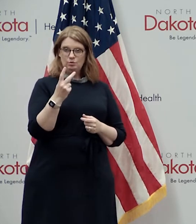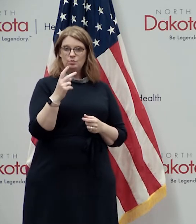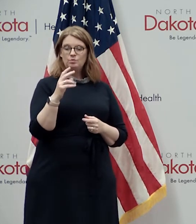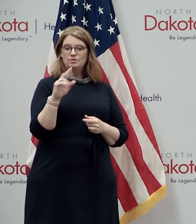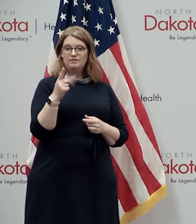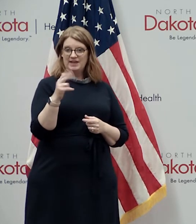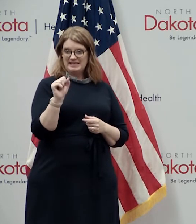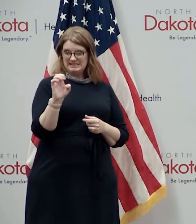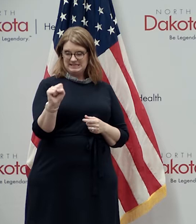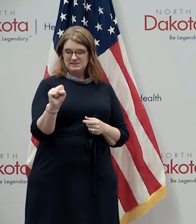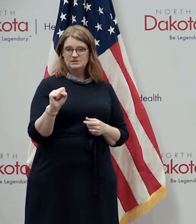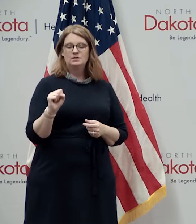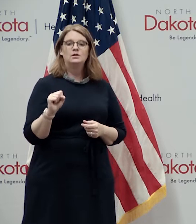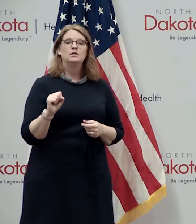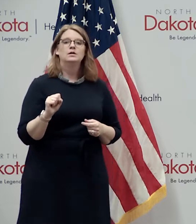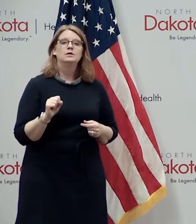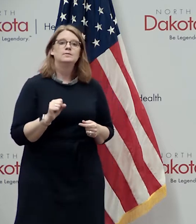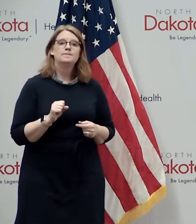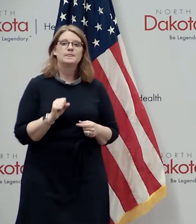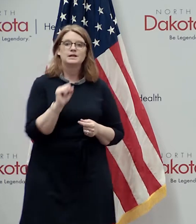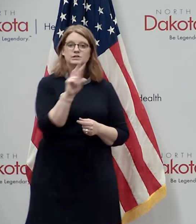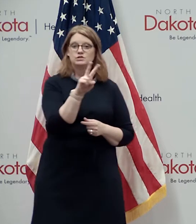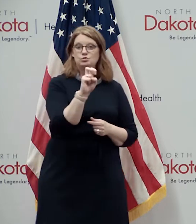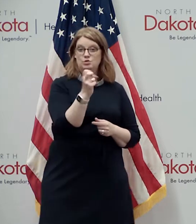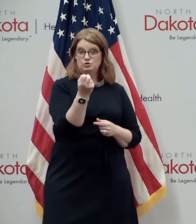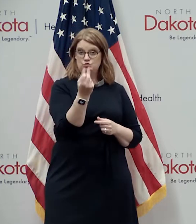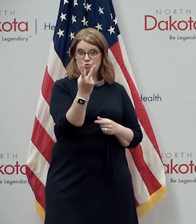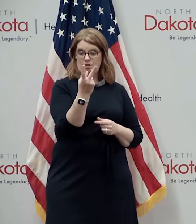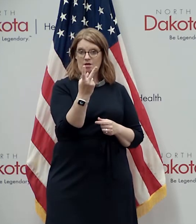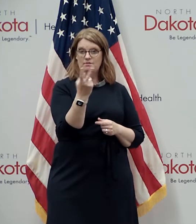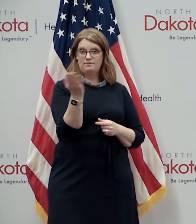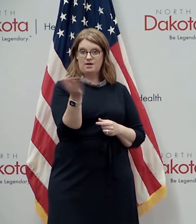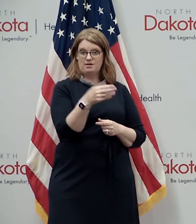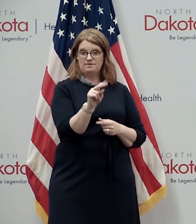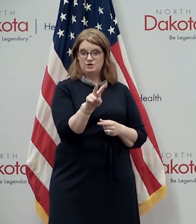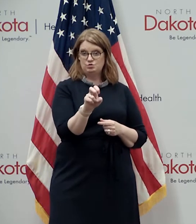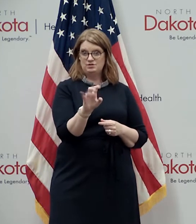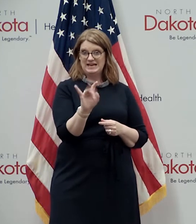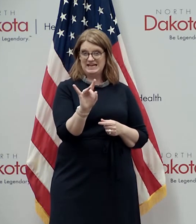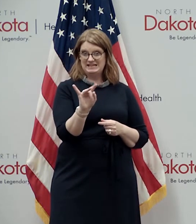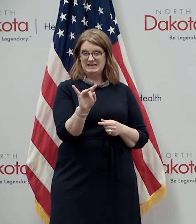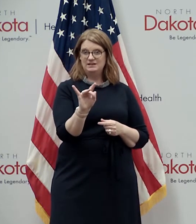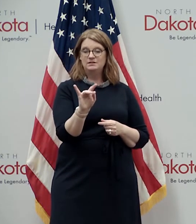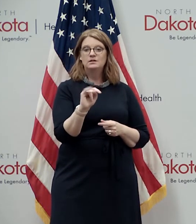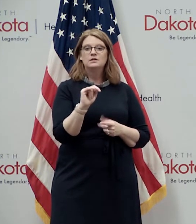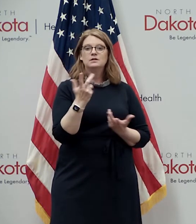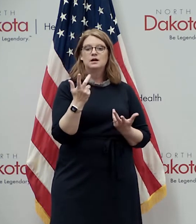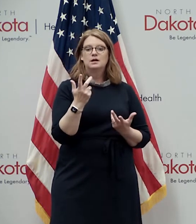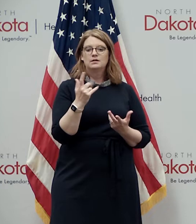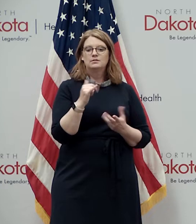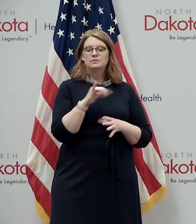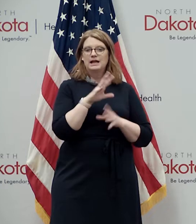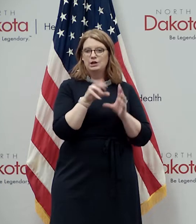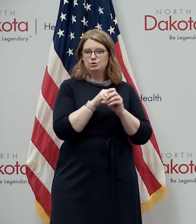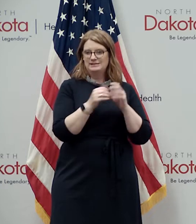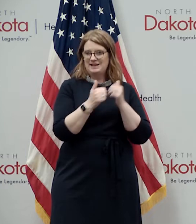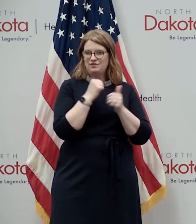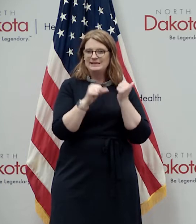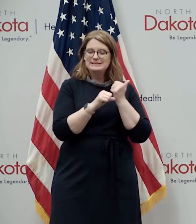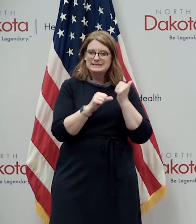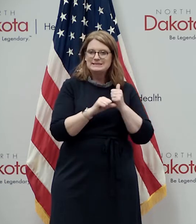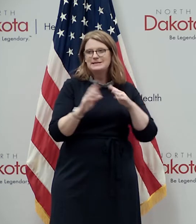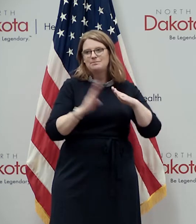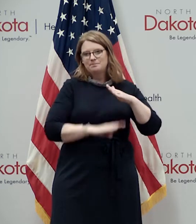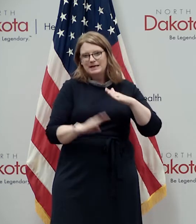phases to go through uh we have 212 of the eligible 218 facilities that includes every assisted living every